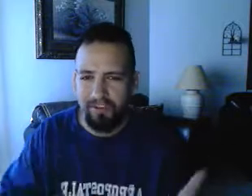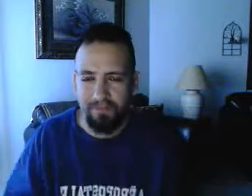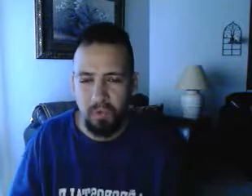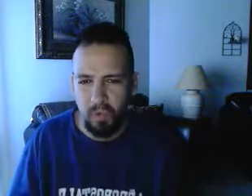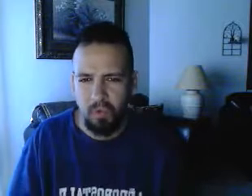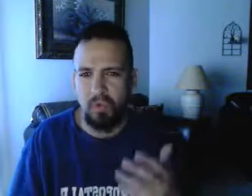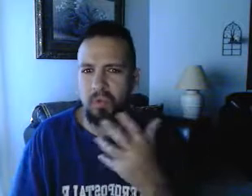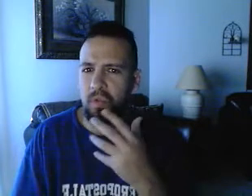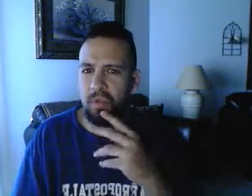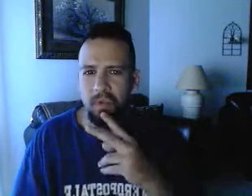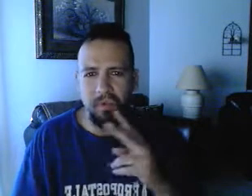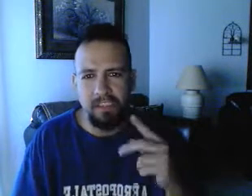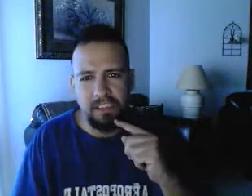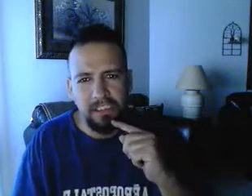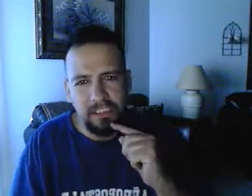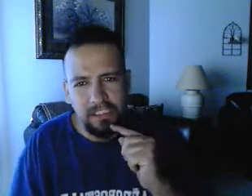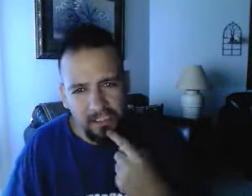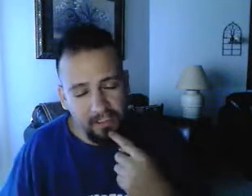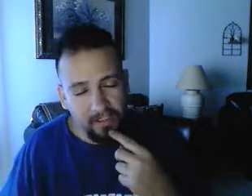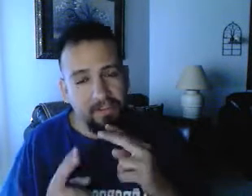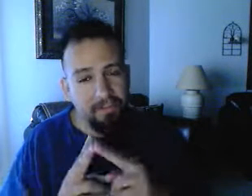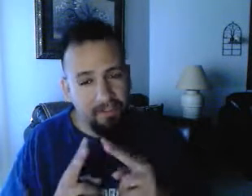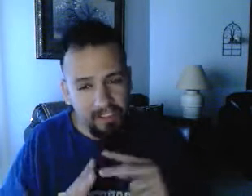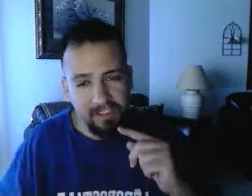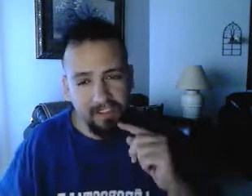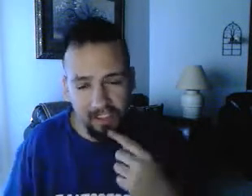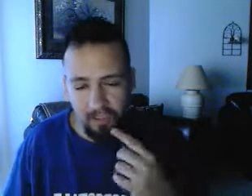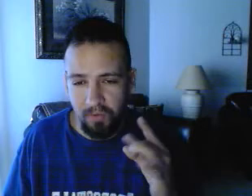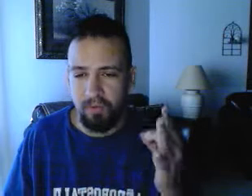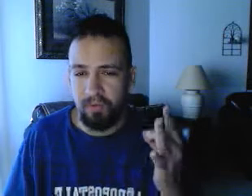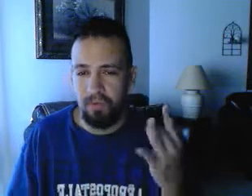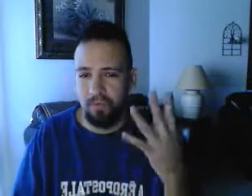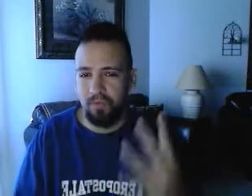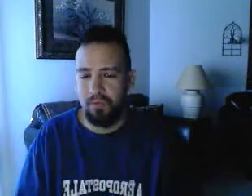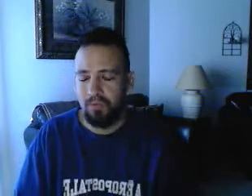dumb... ...stay...